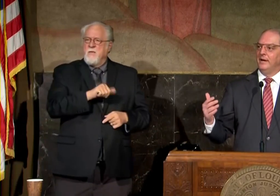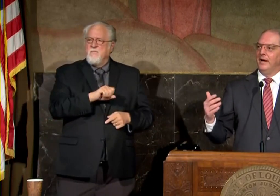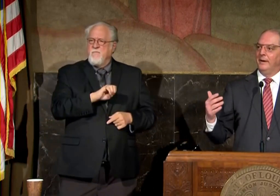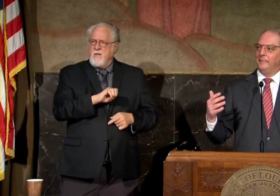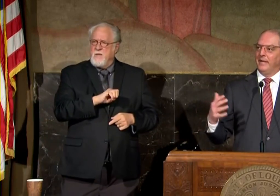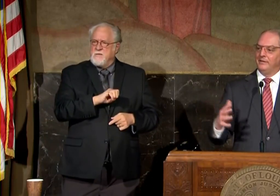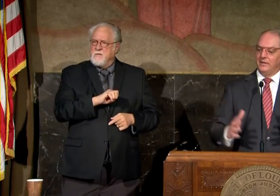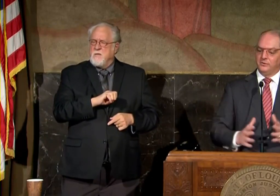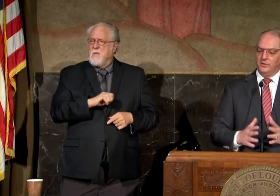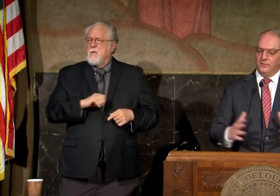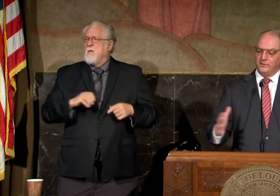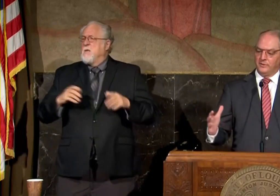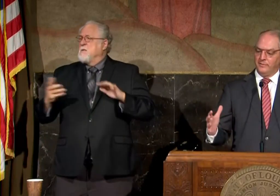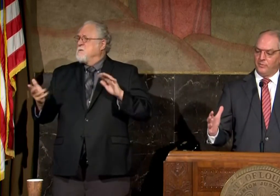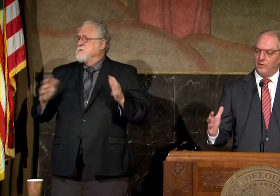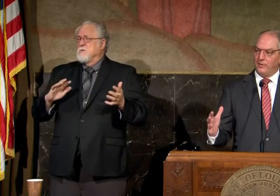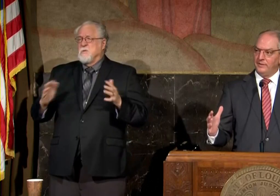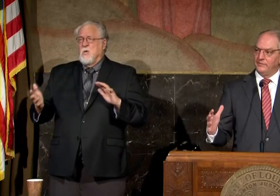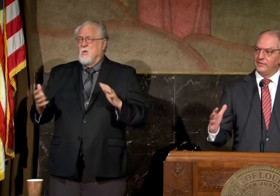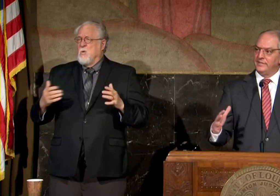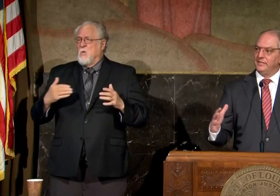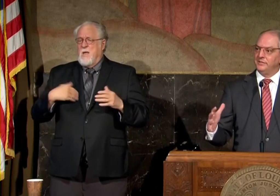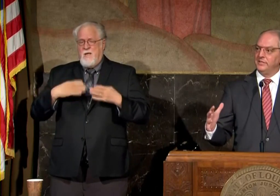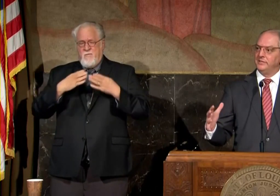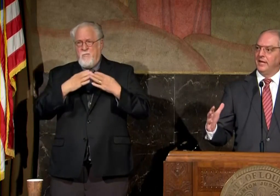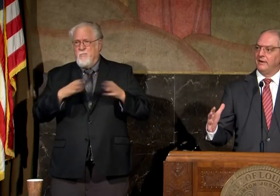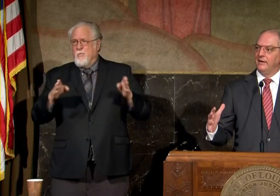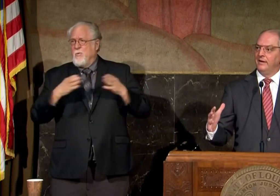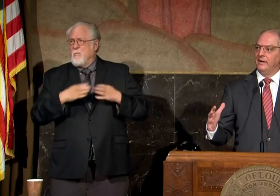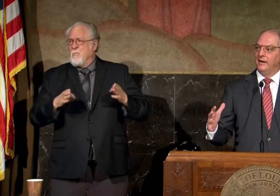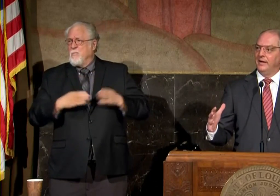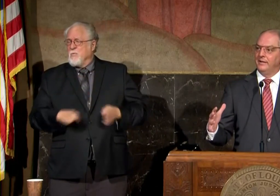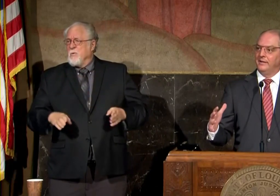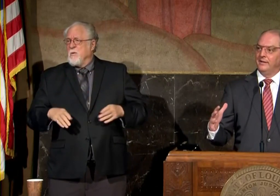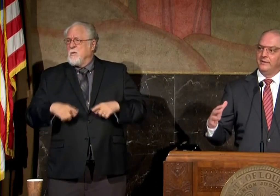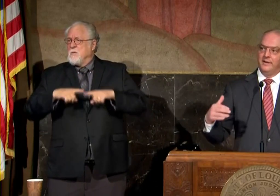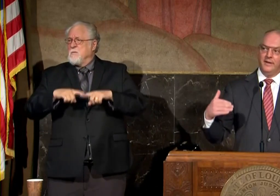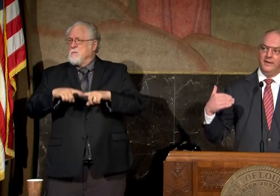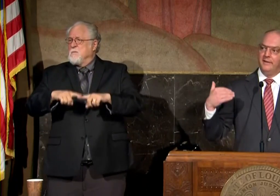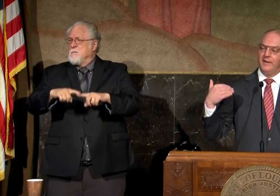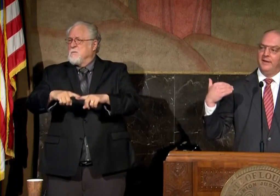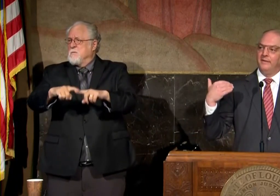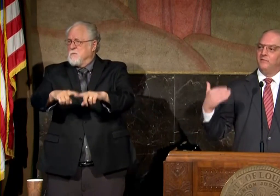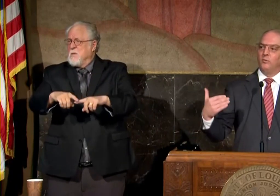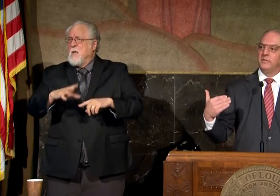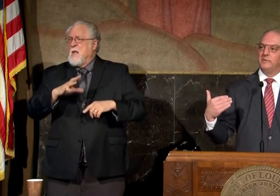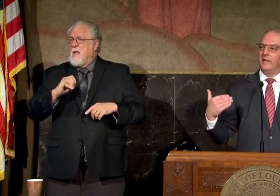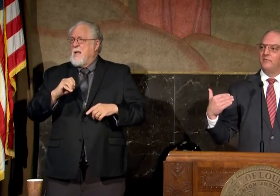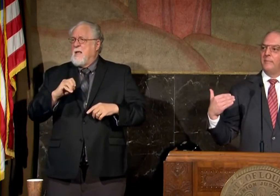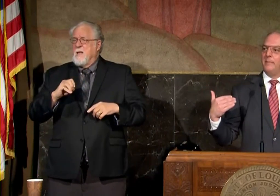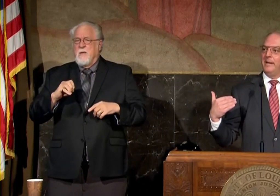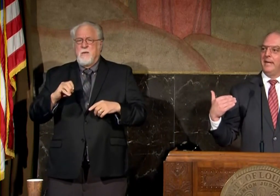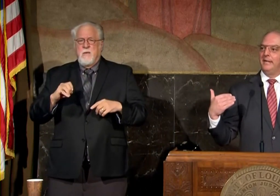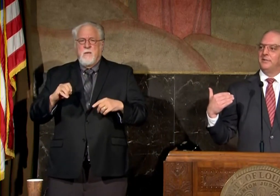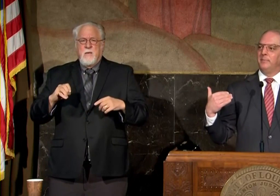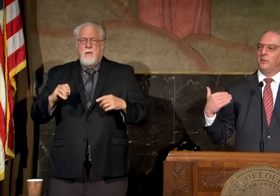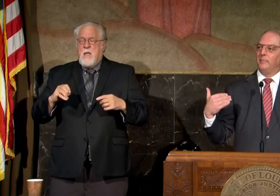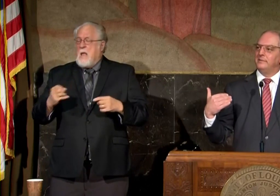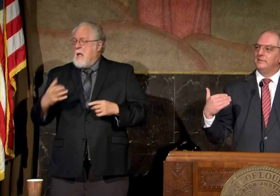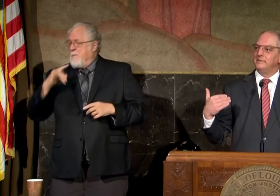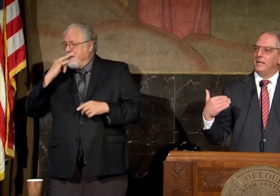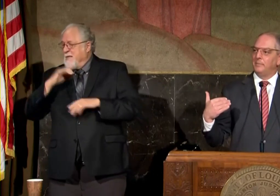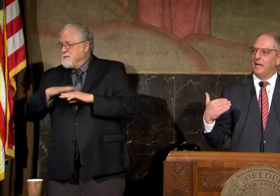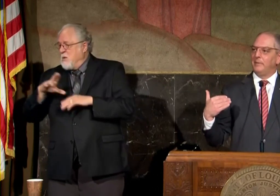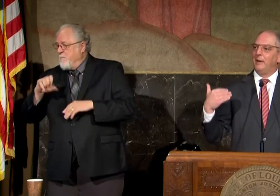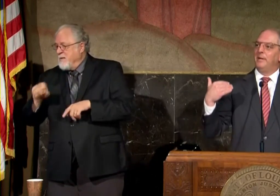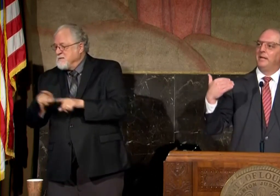um and and so there's a broad range of contingencies there uh and the and it informs everything from how many kids can be on the